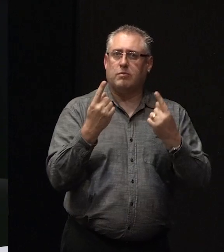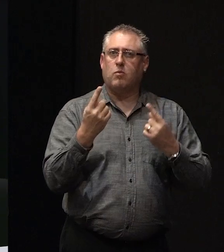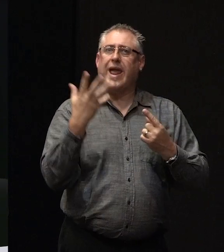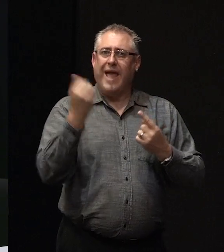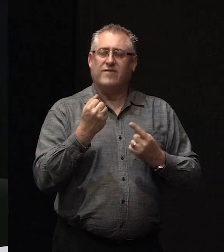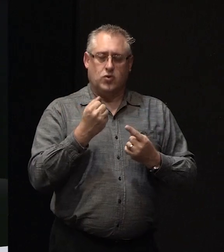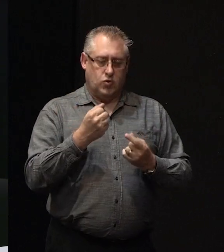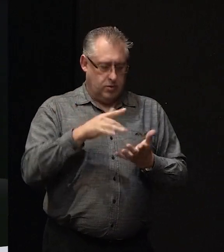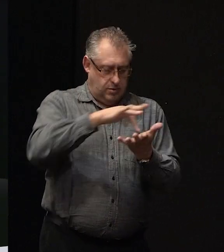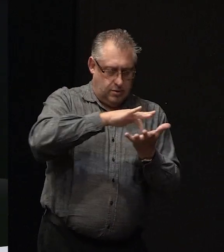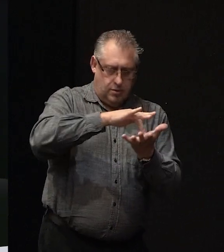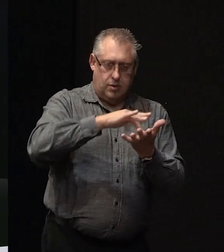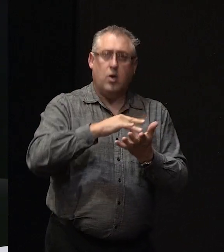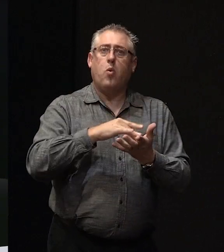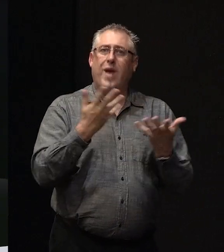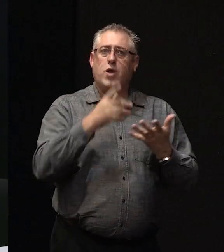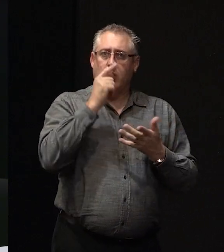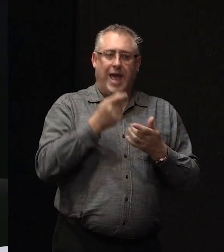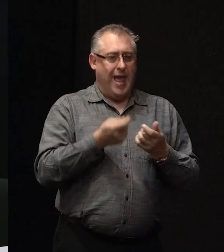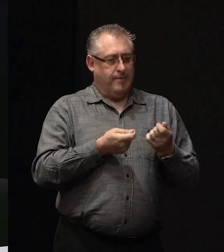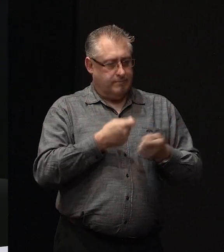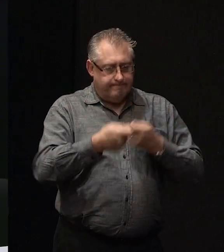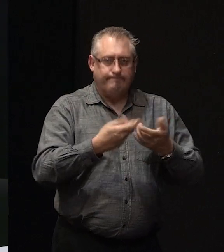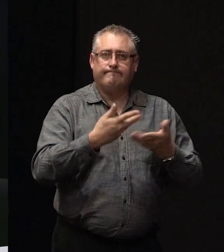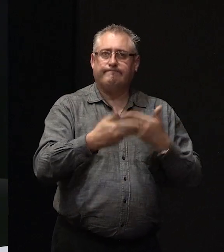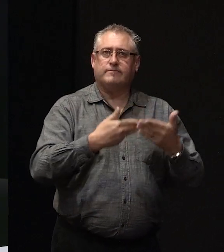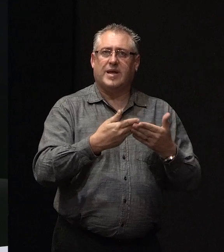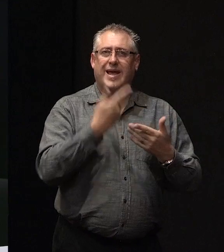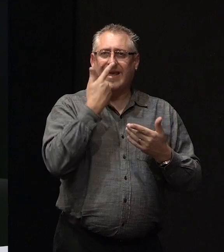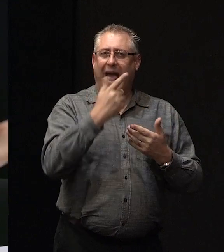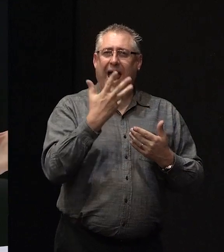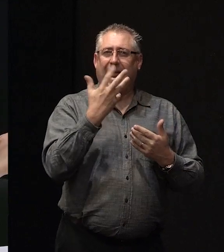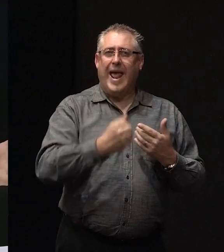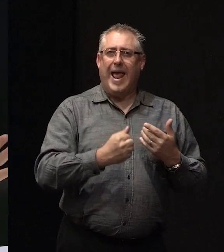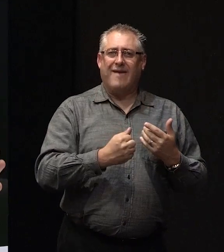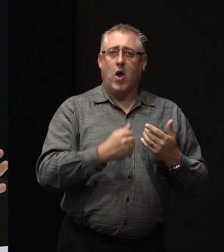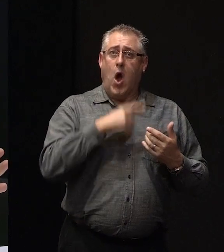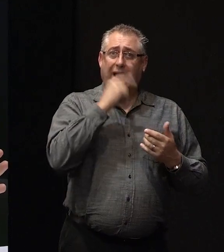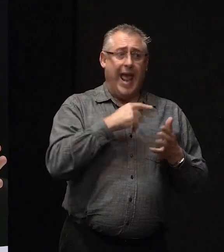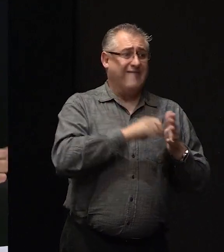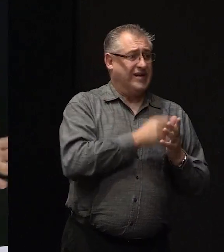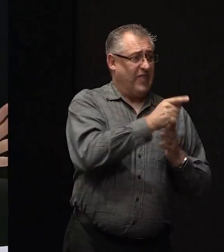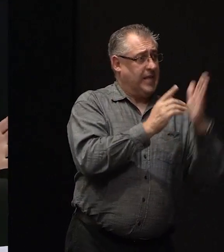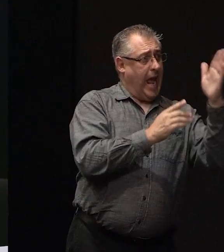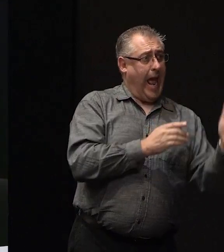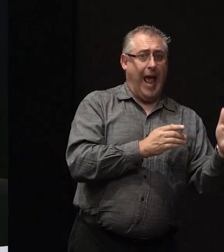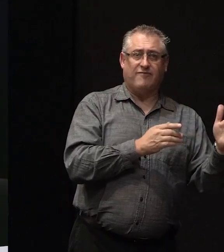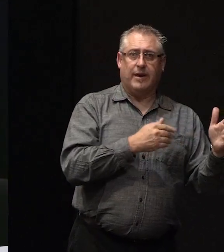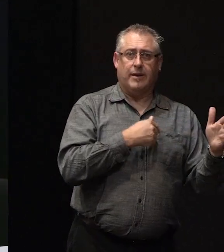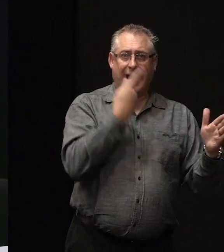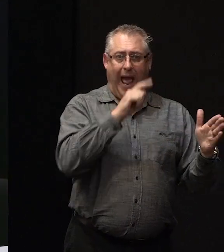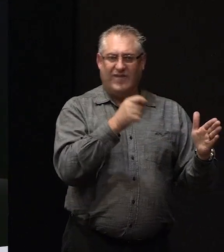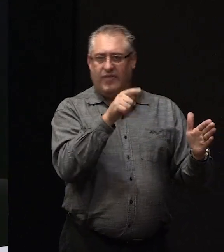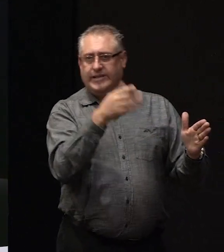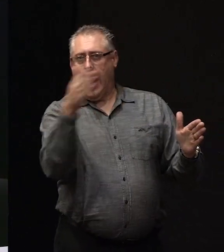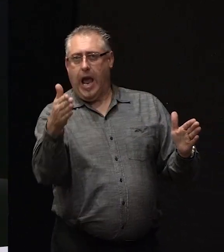where you can actually carry out the repair. You can't have a notional, I can fix this half, but not that half. We actually have to get a